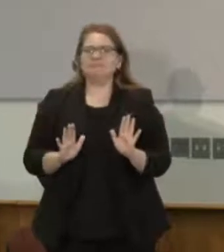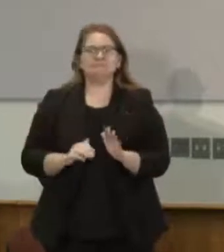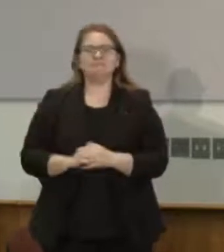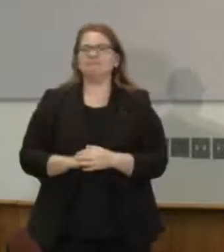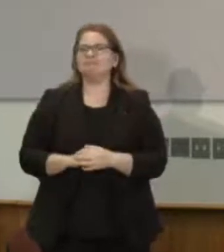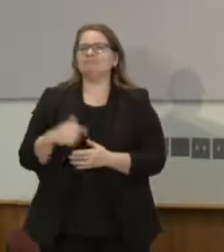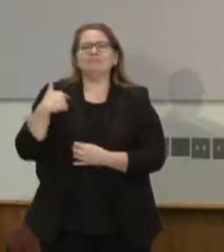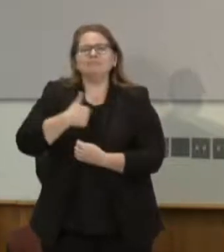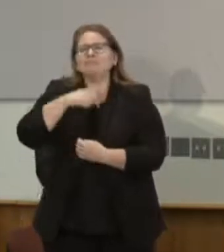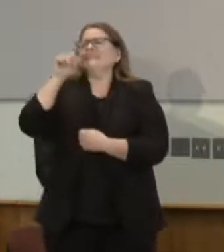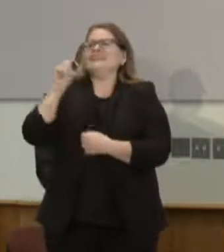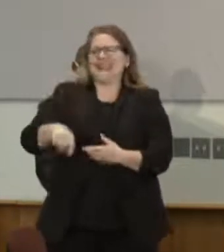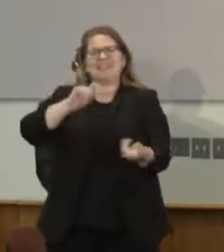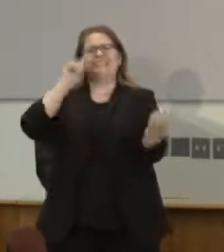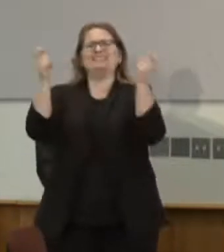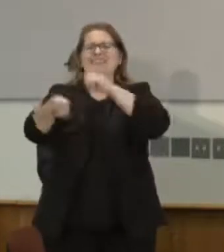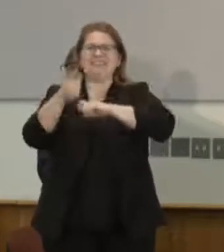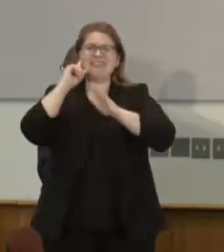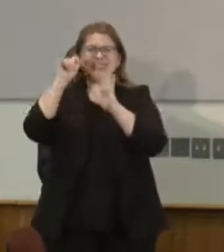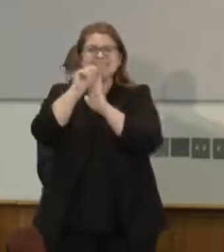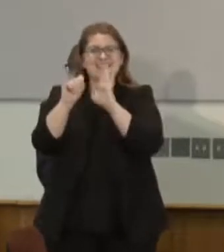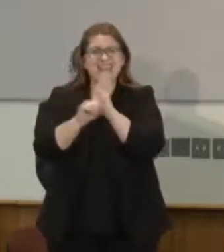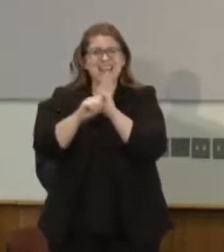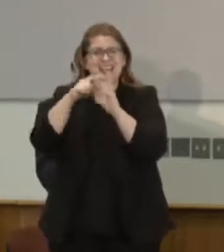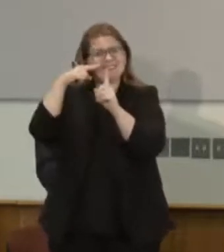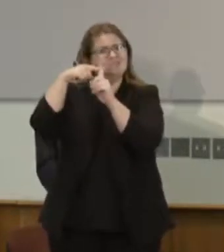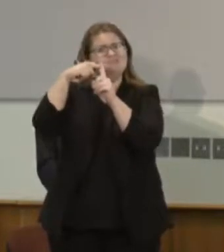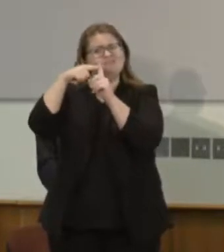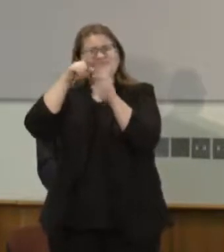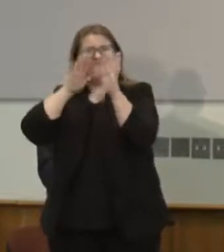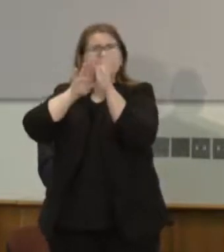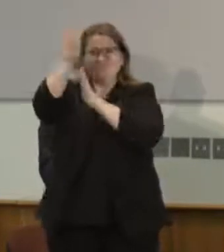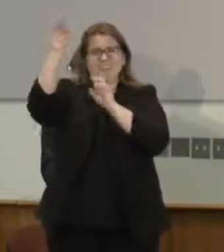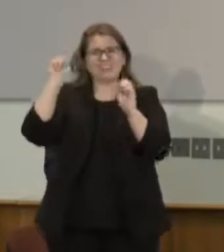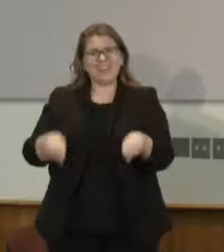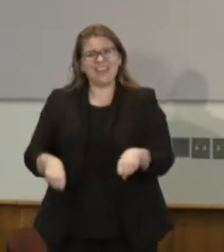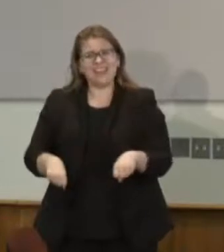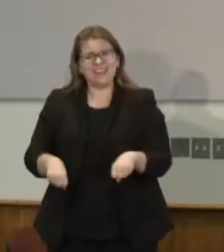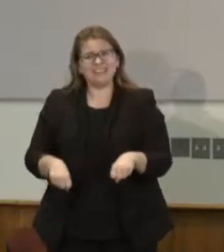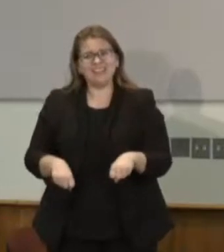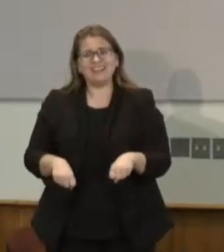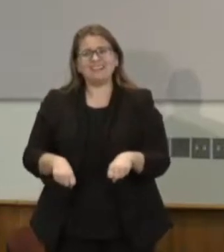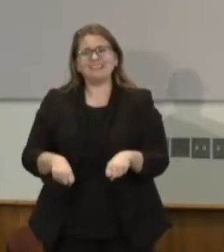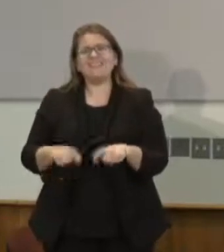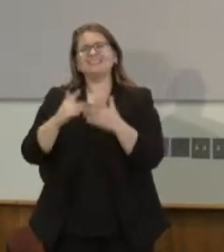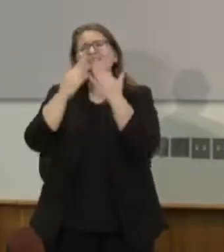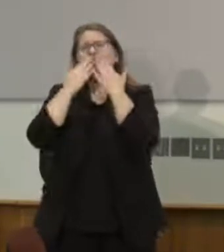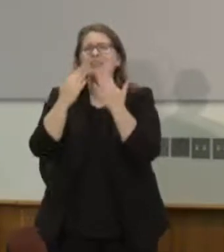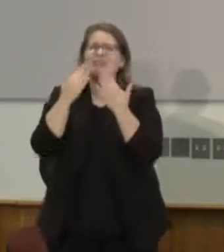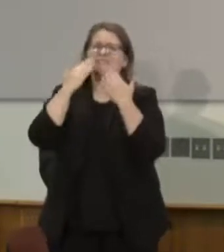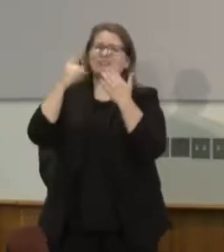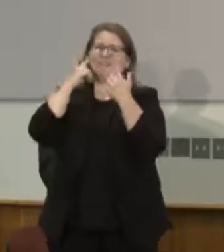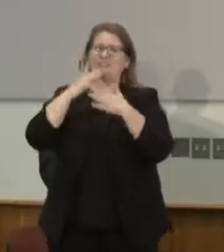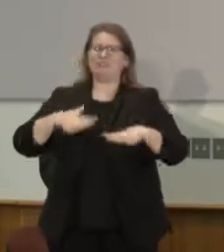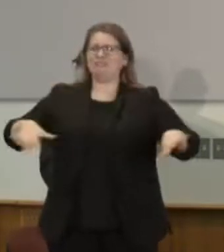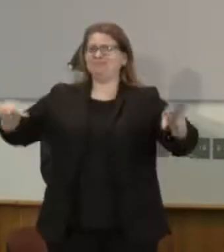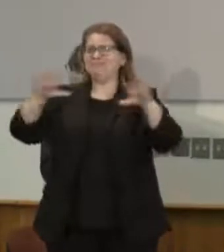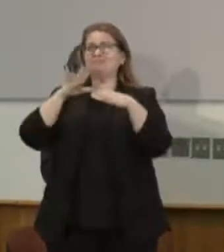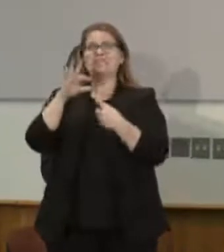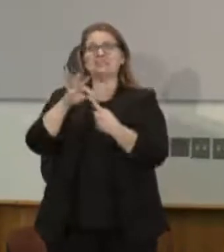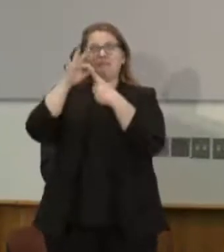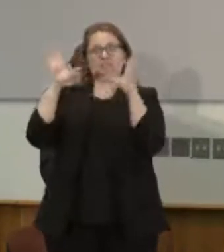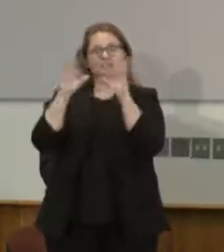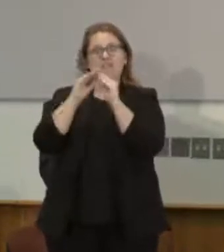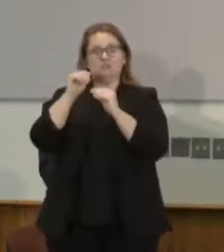for the good of the state so I'm incredibly grateful that a special session is going to happen at noon